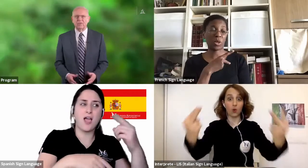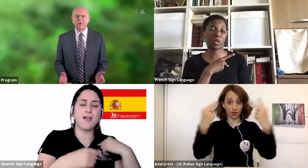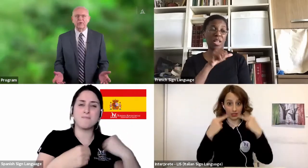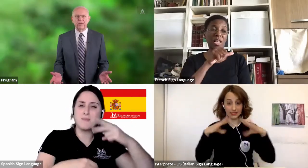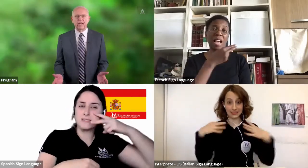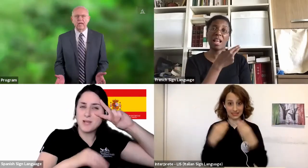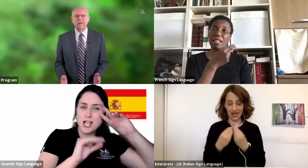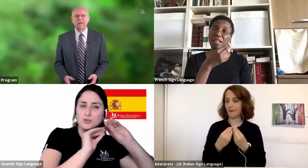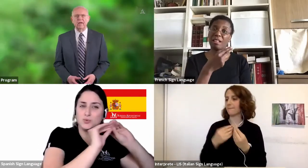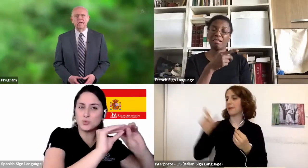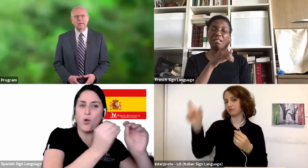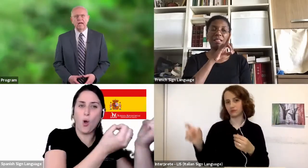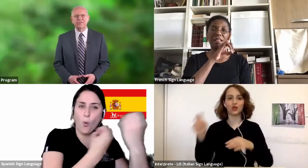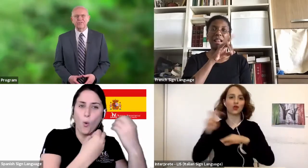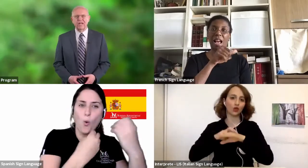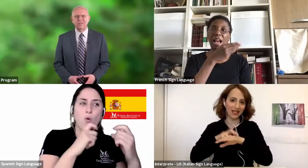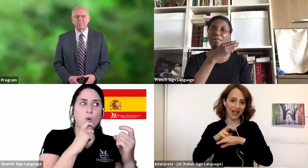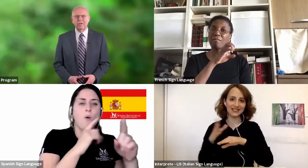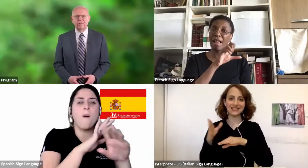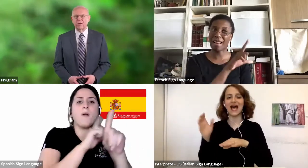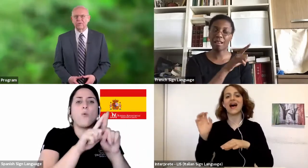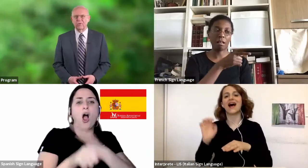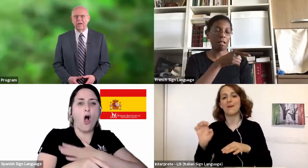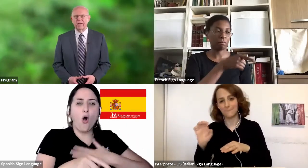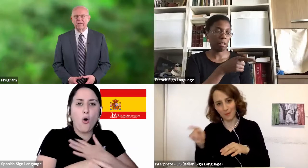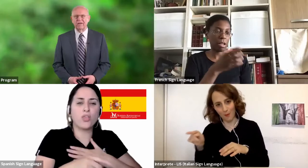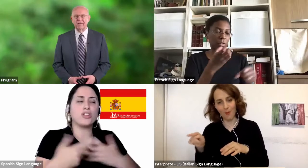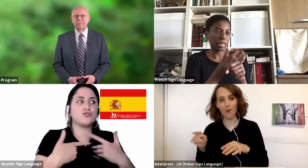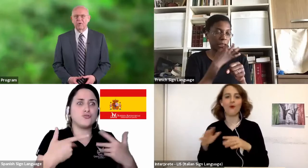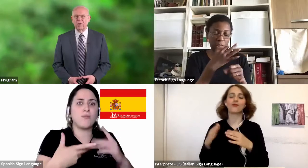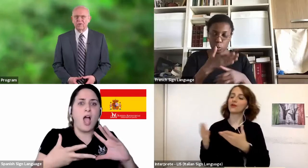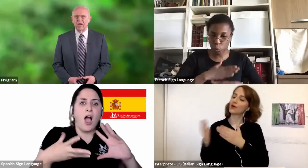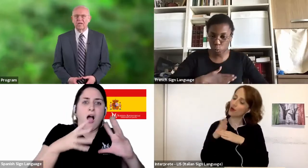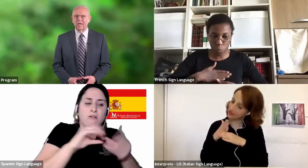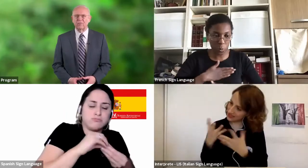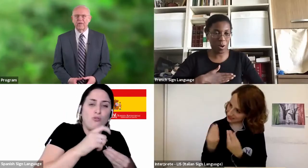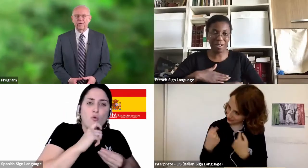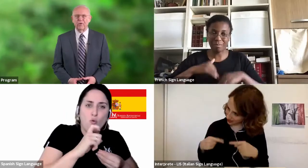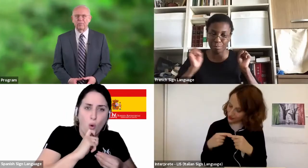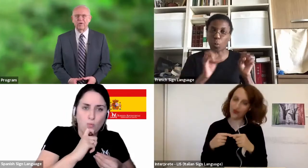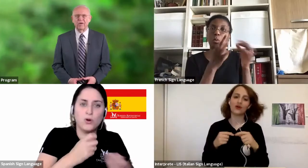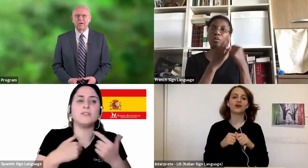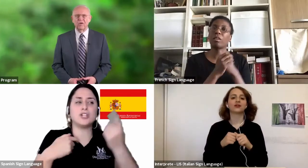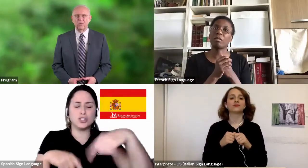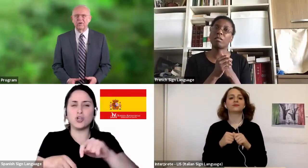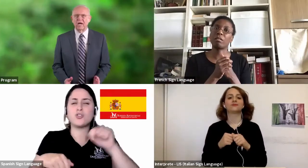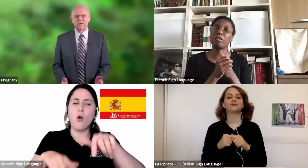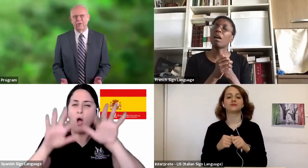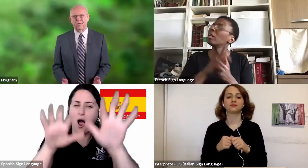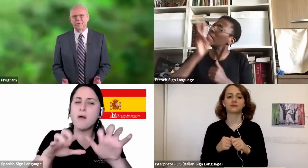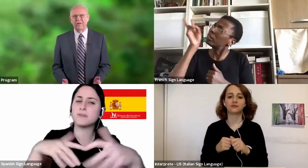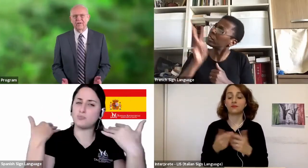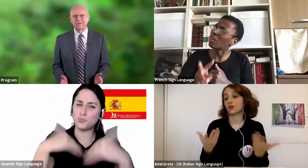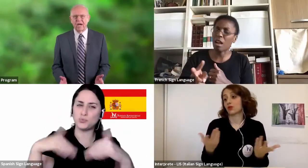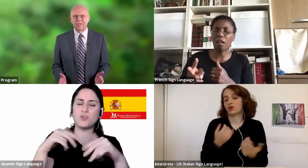As we heard today, loss is not something that goes away. But we are not left without hope. We are not